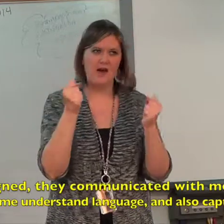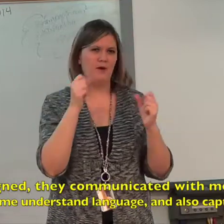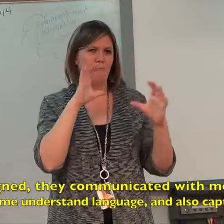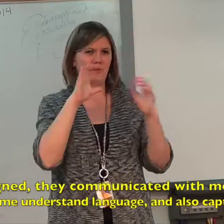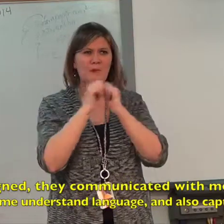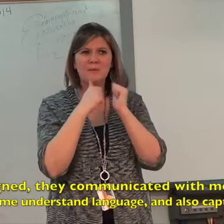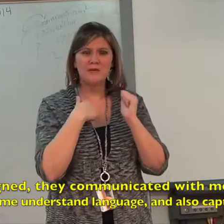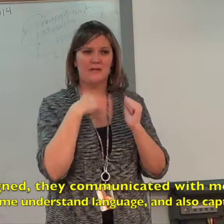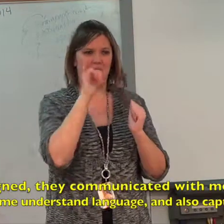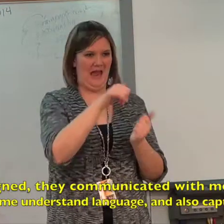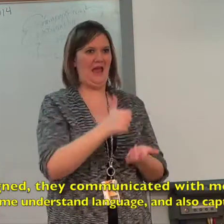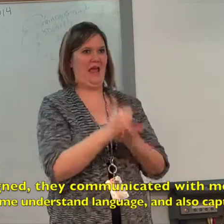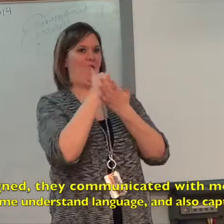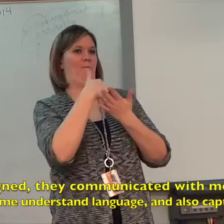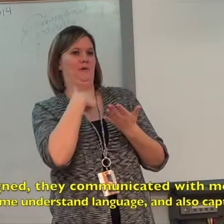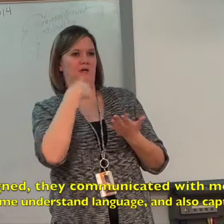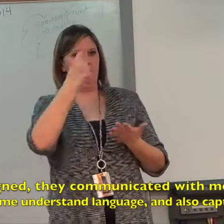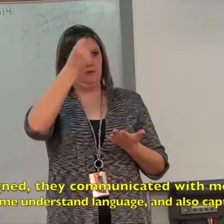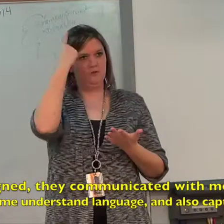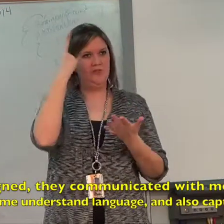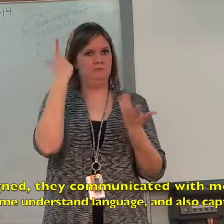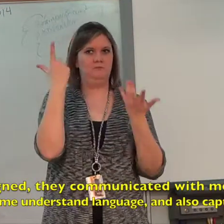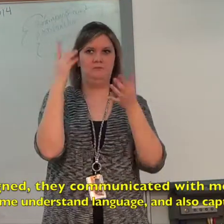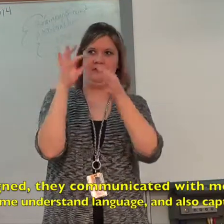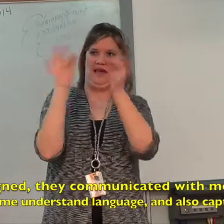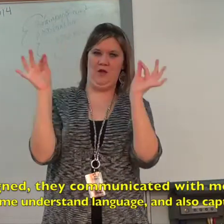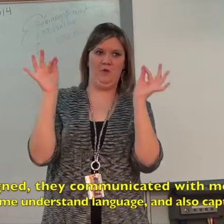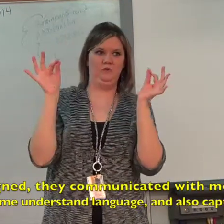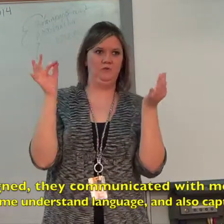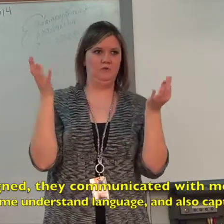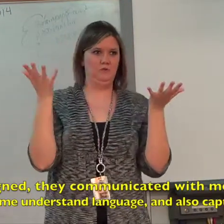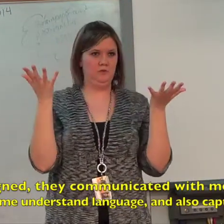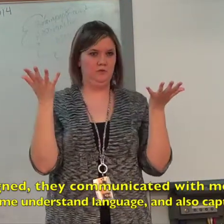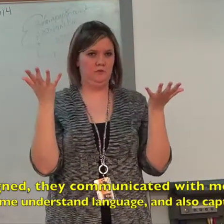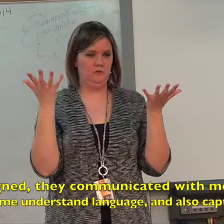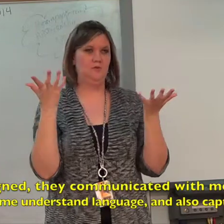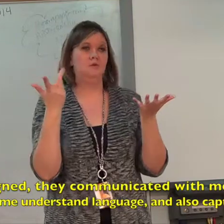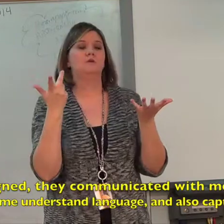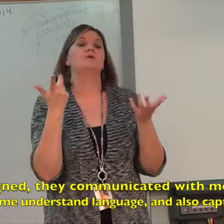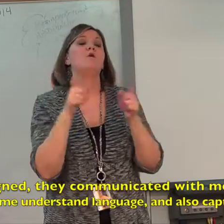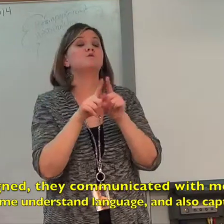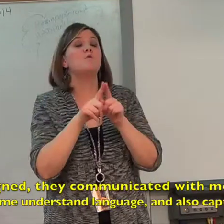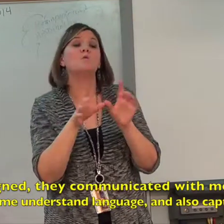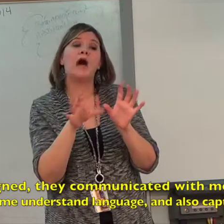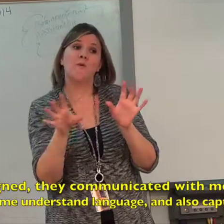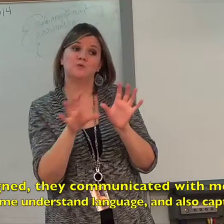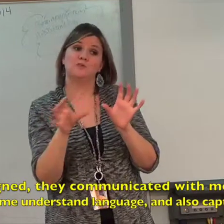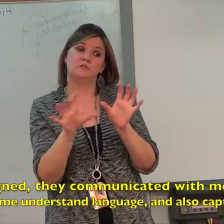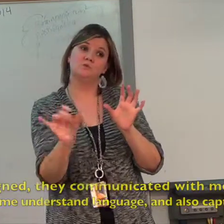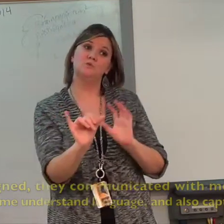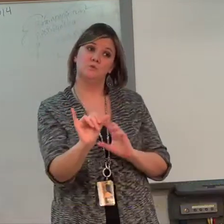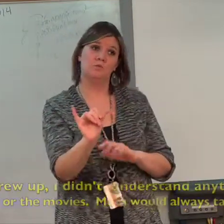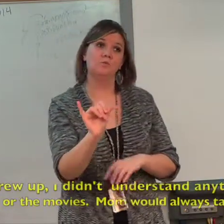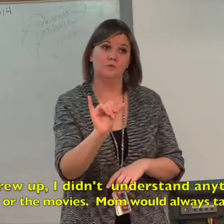They signed. They communicated with me. That helped me understand language. And also captioning, too.